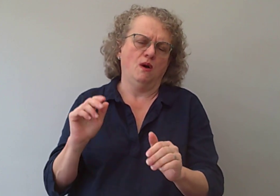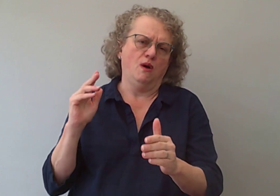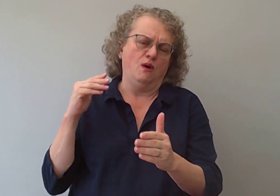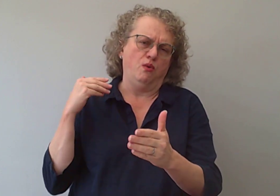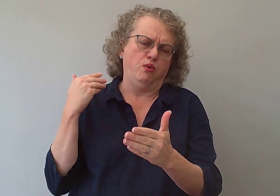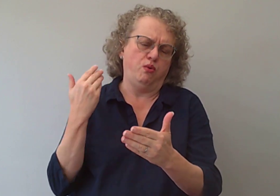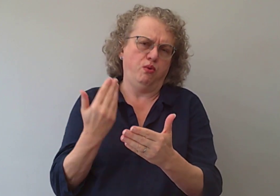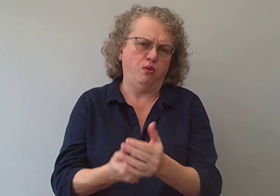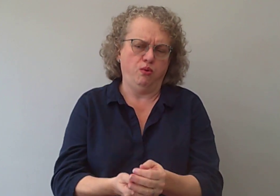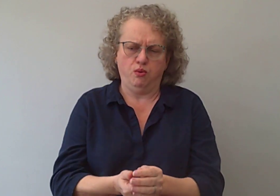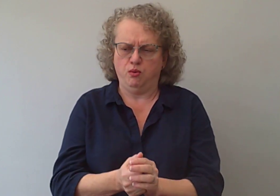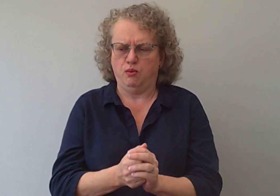get my PIP letter.